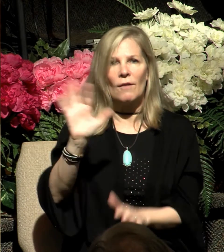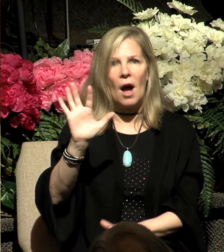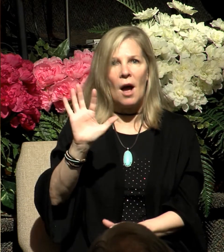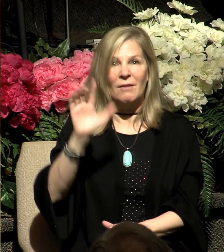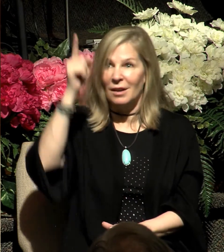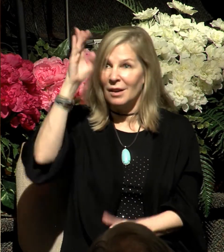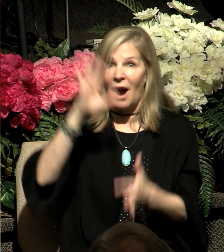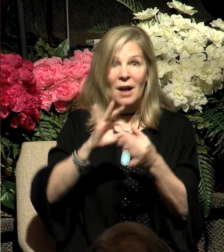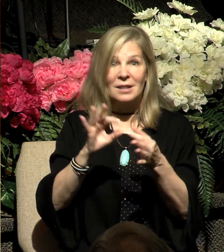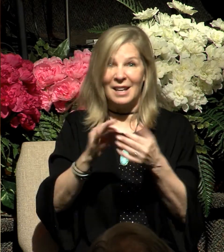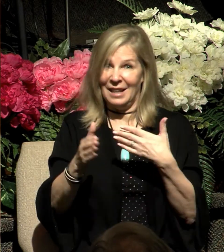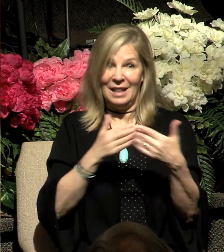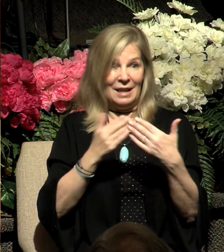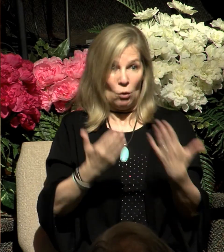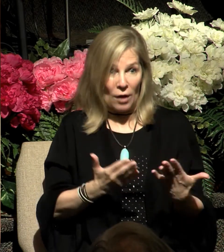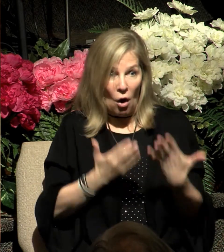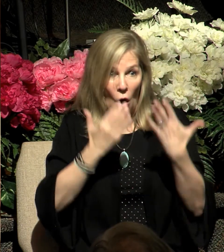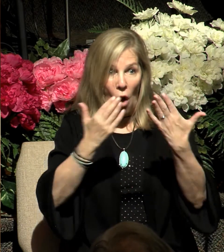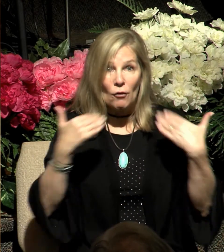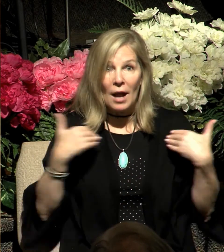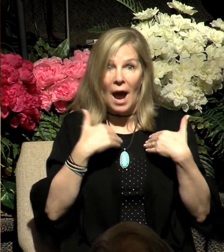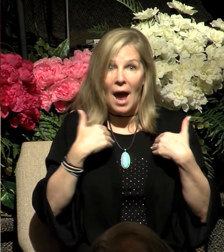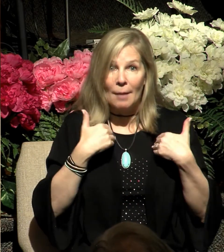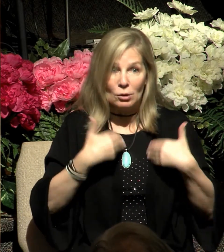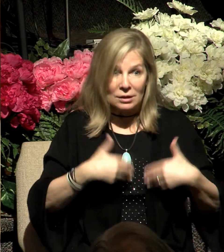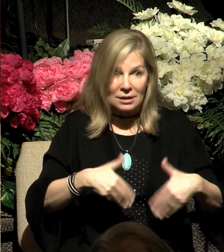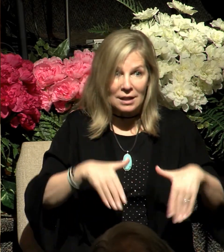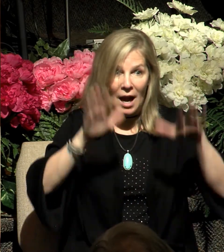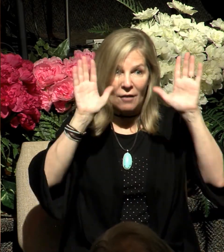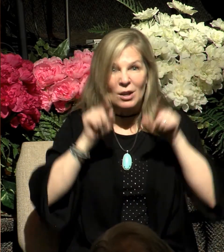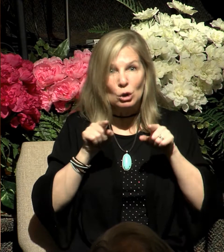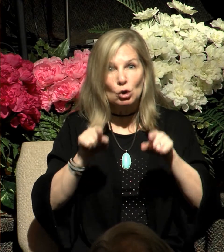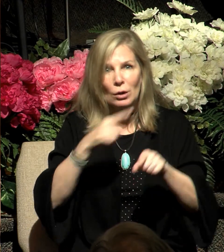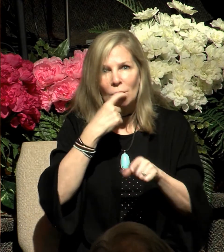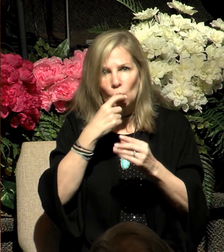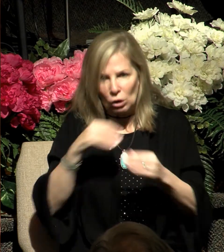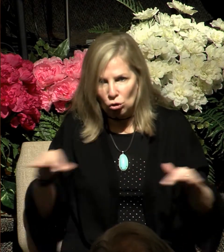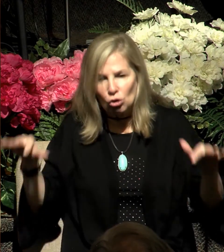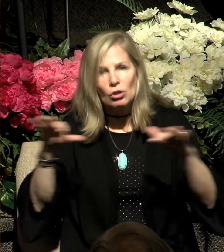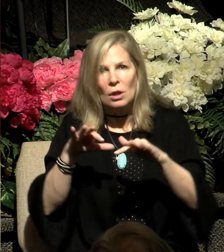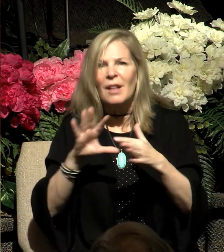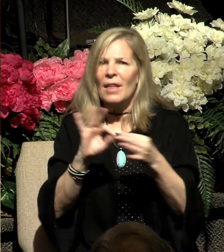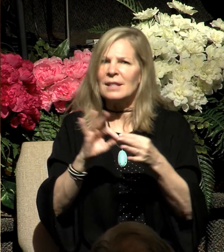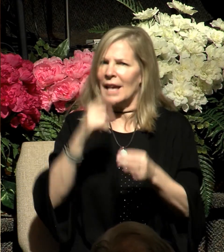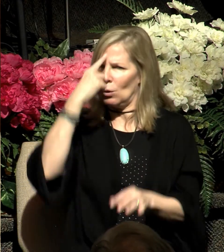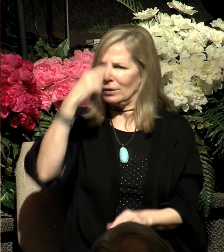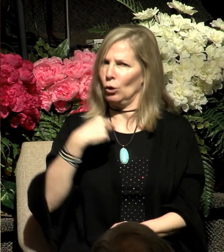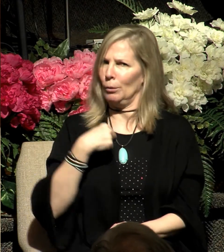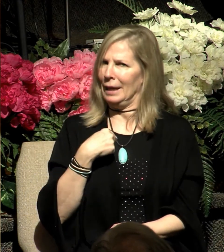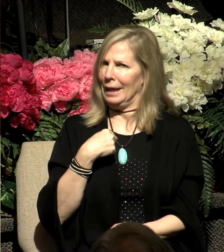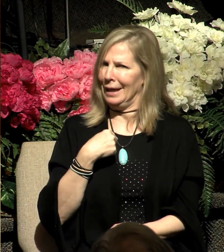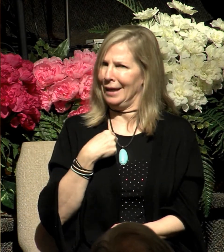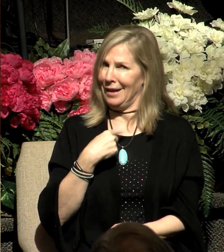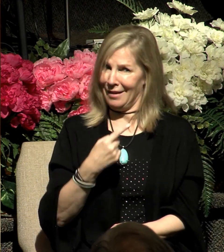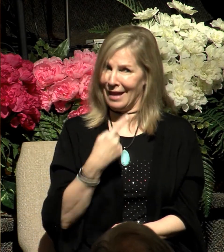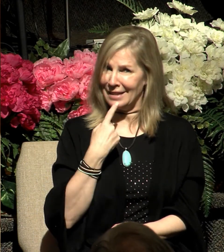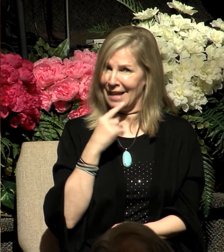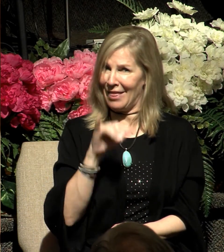they offered animal sacrifices during their wilderness wanderings, and they said that it was for me, they said that, but it wasn't.